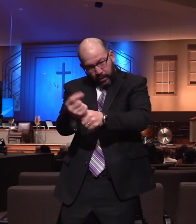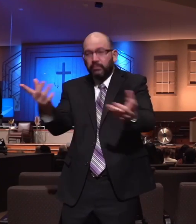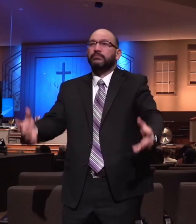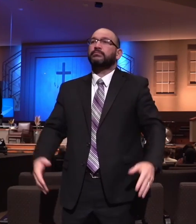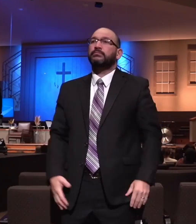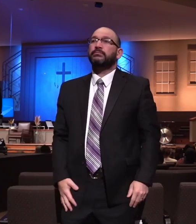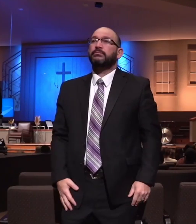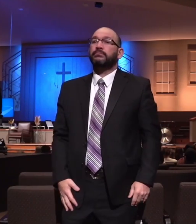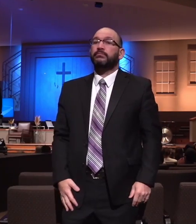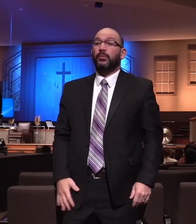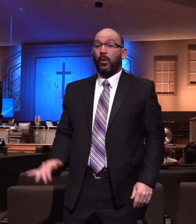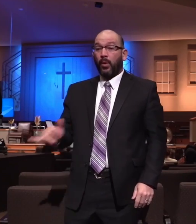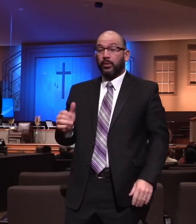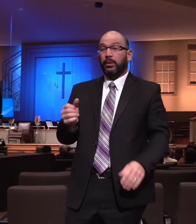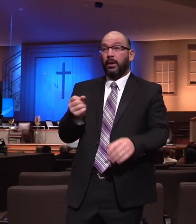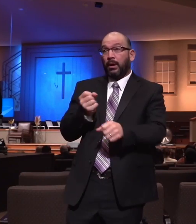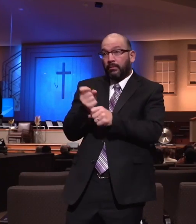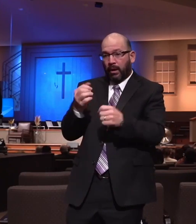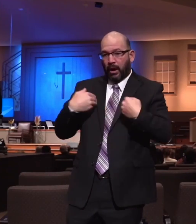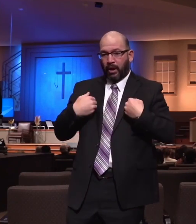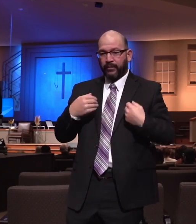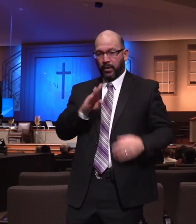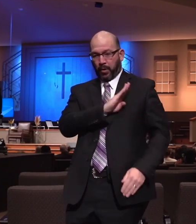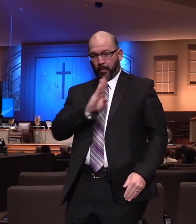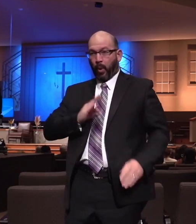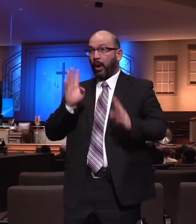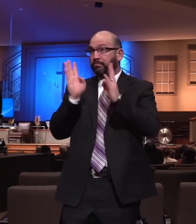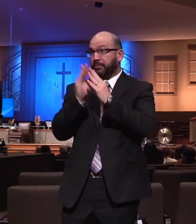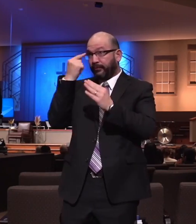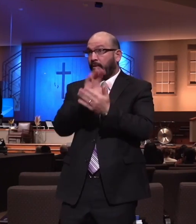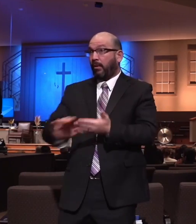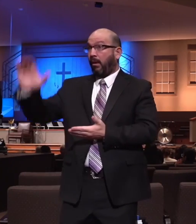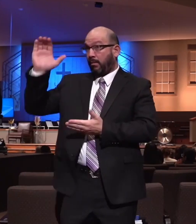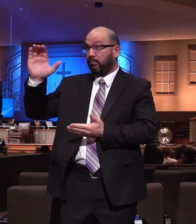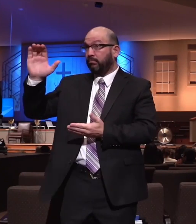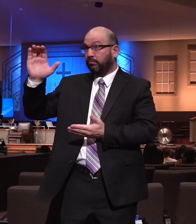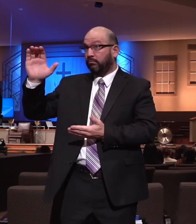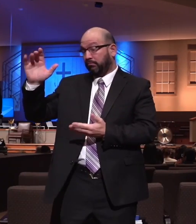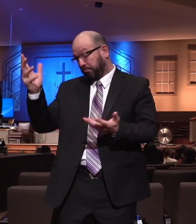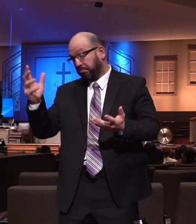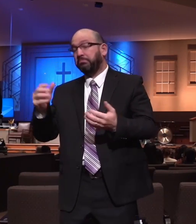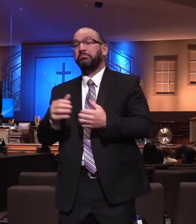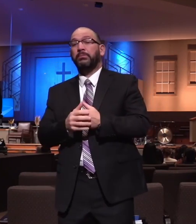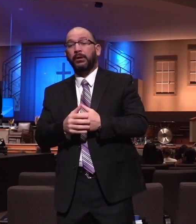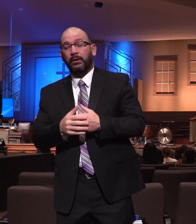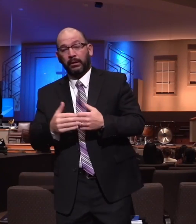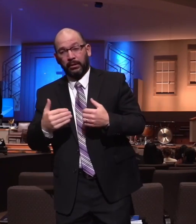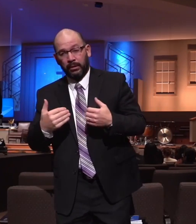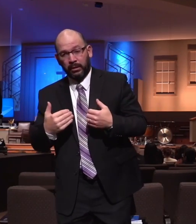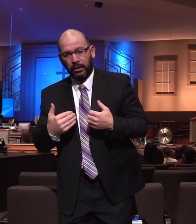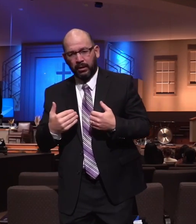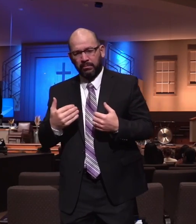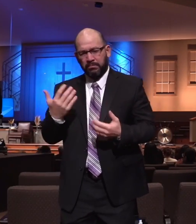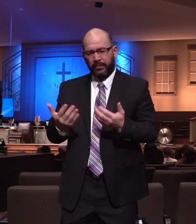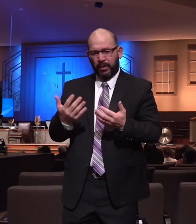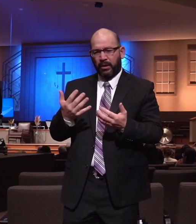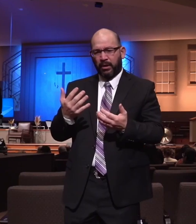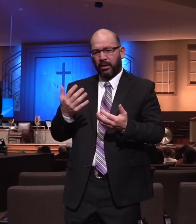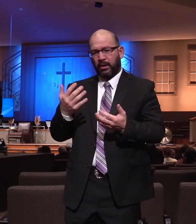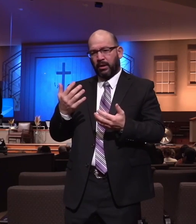annual board meetings for the college, and we have every maybe four to six weeks in the church, the